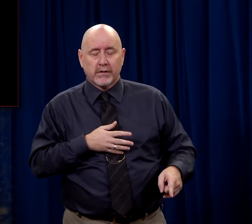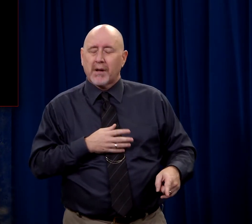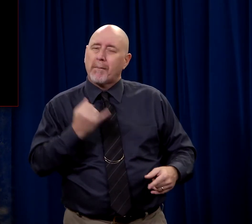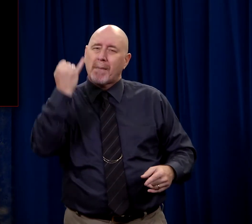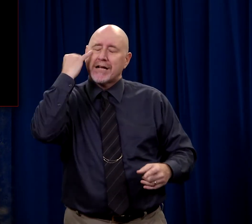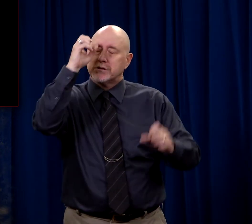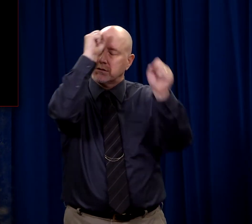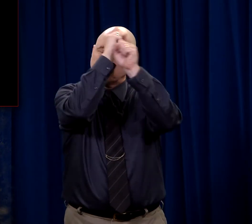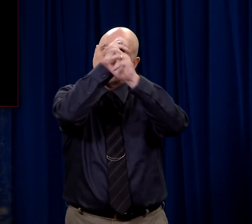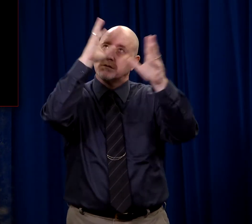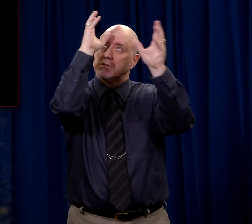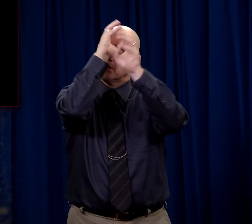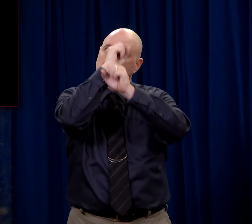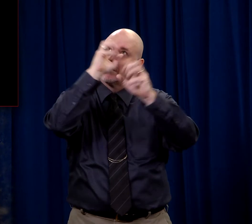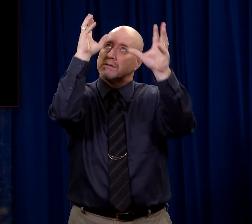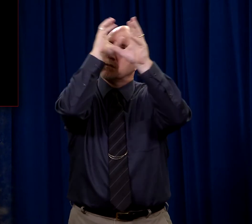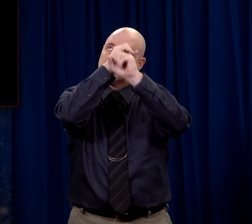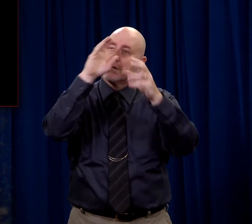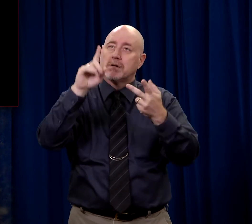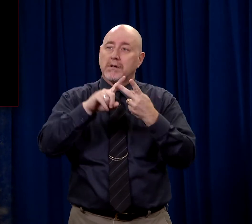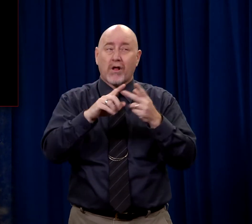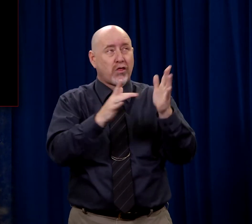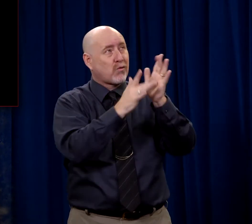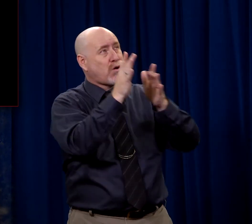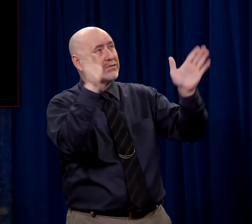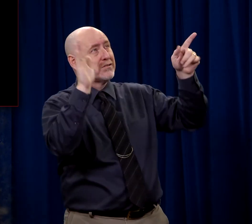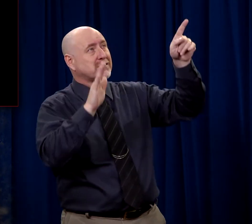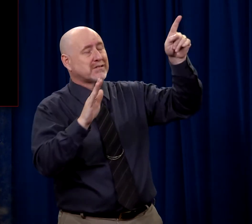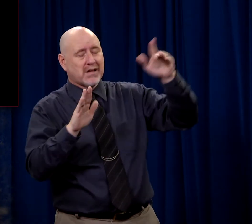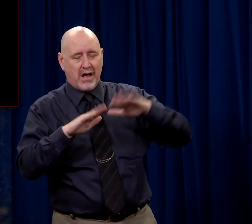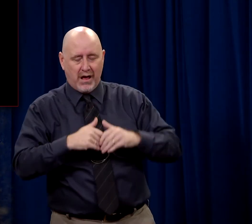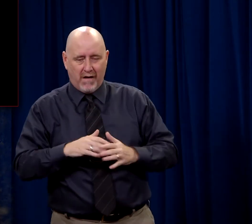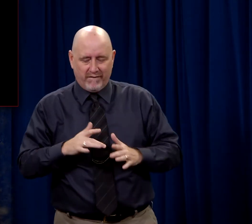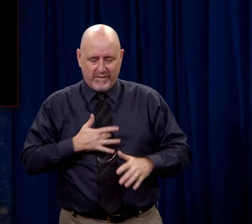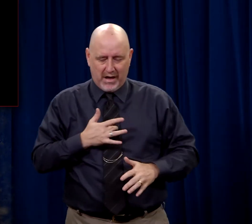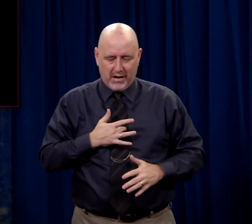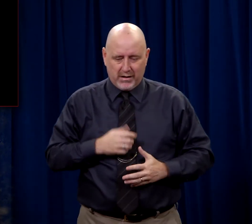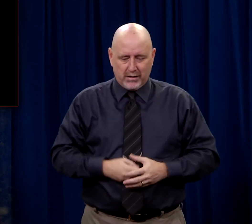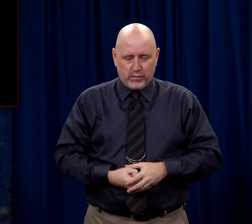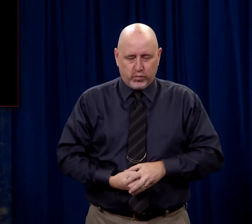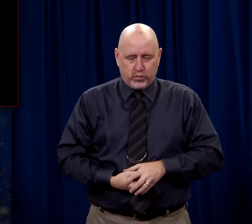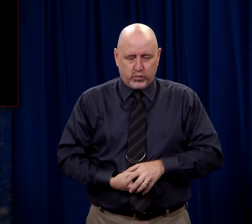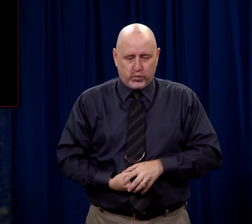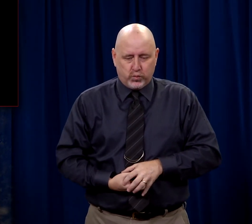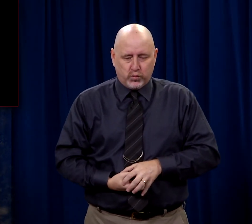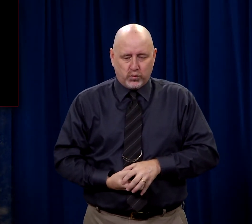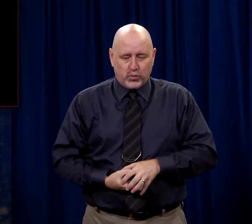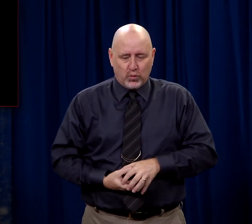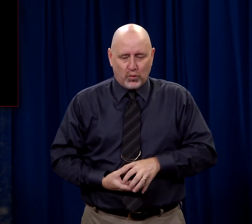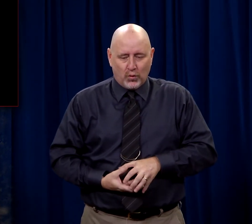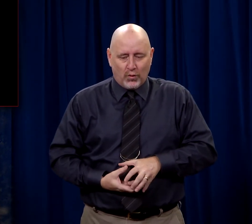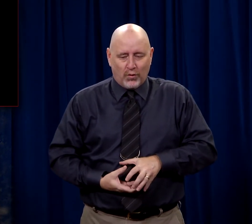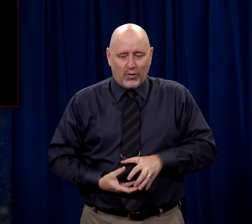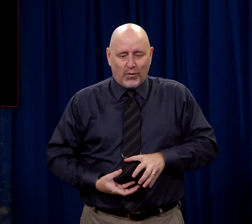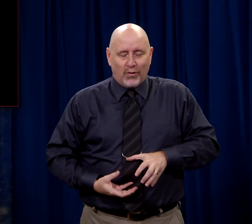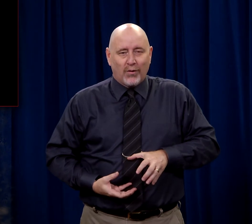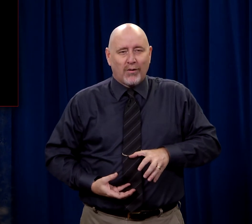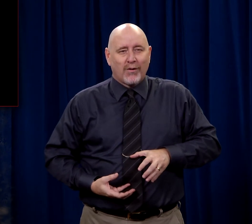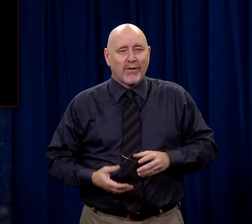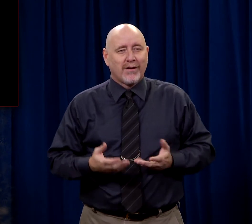Do you think that she thought about there at the cross about how it felt to have Him growing in her womb? Does your mother